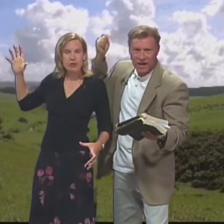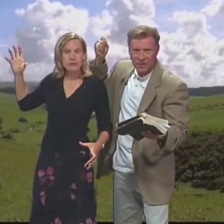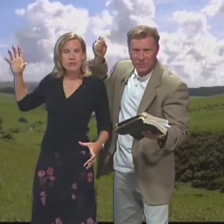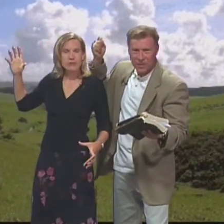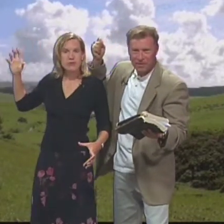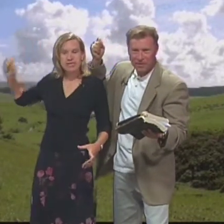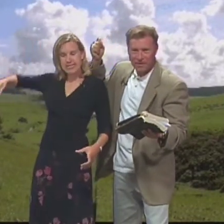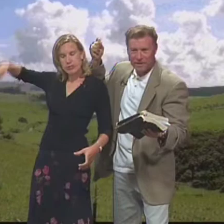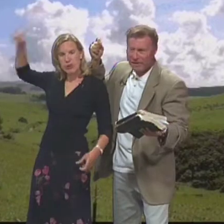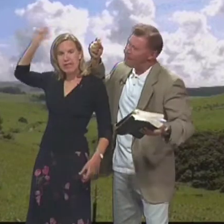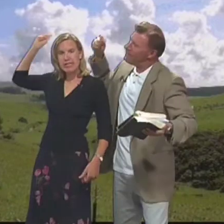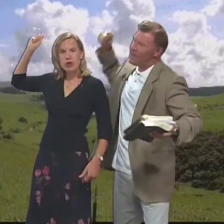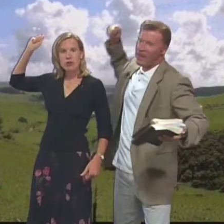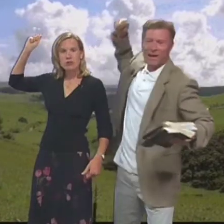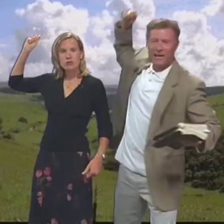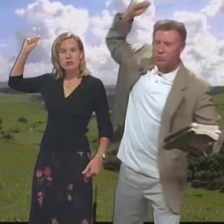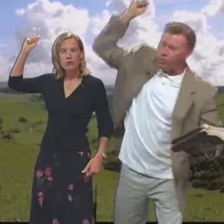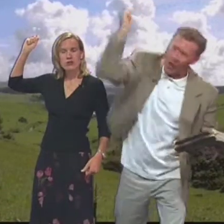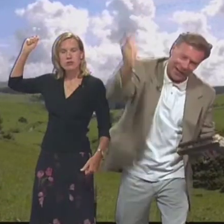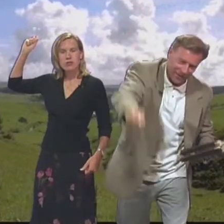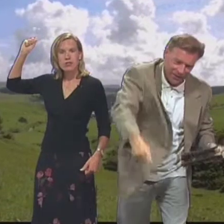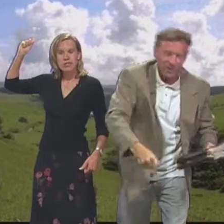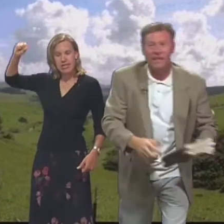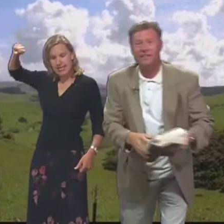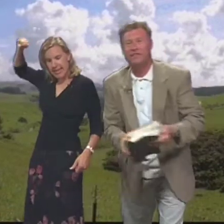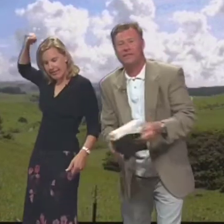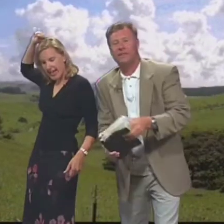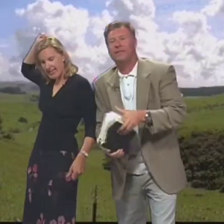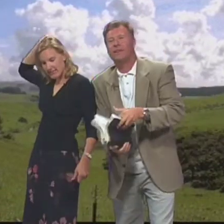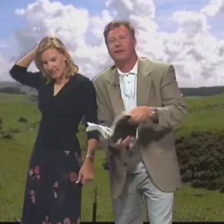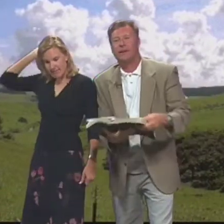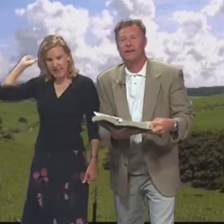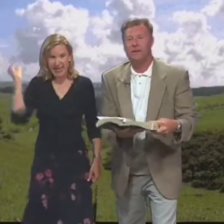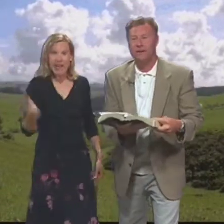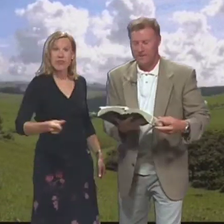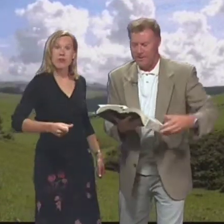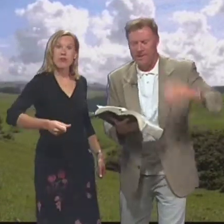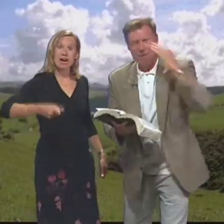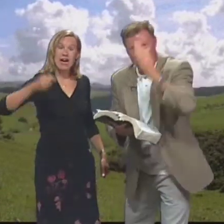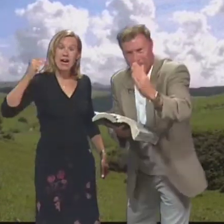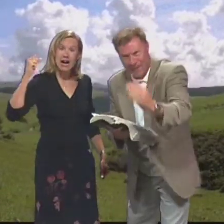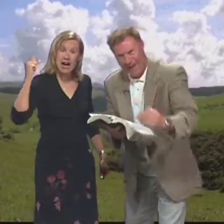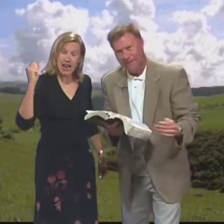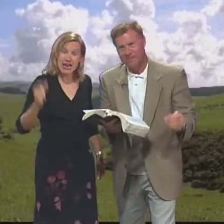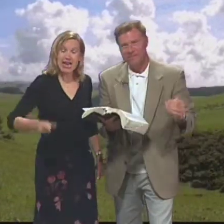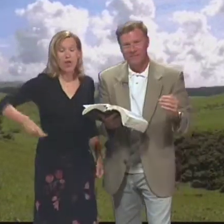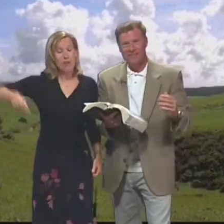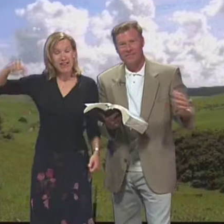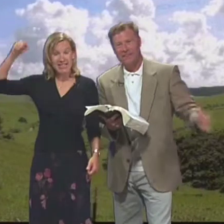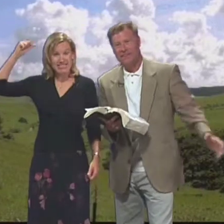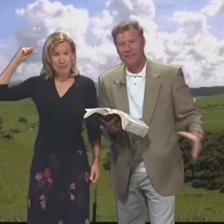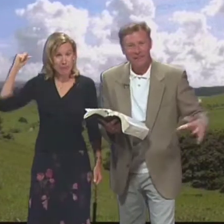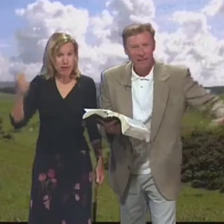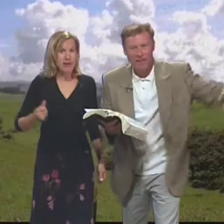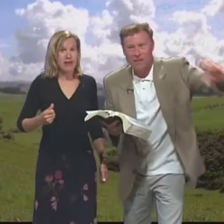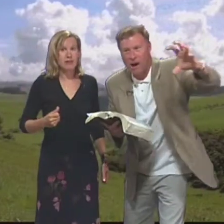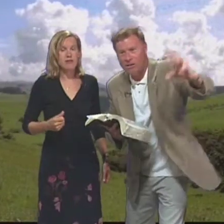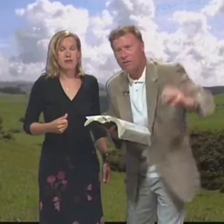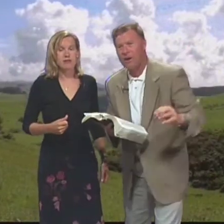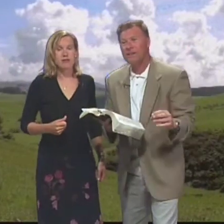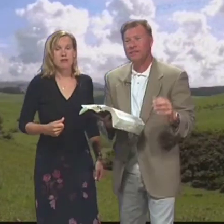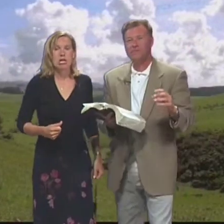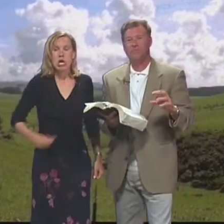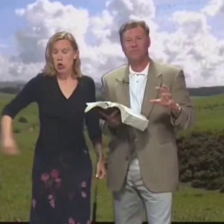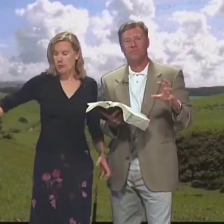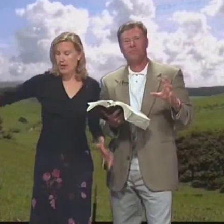ganado He's got his whip Tiene su latigo And he's whacking Those things Y está ahí pegando Al ganado Para que se muevan